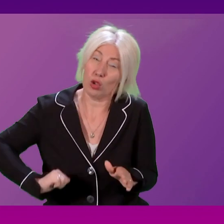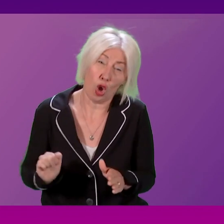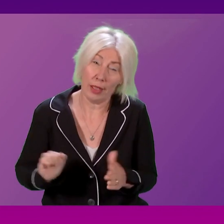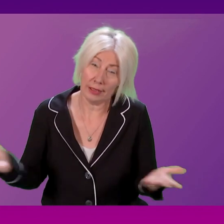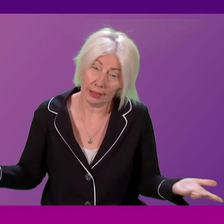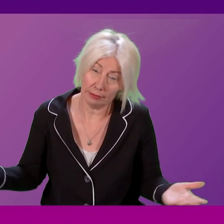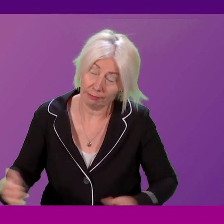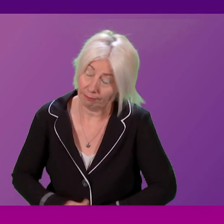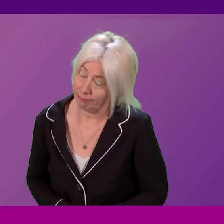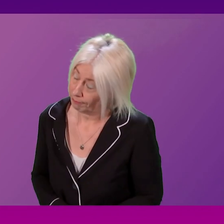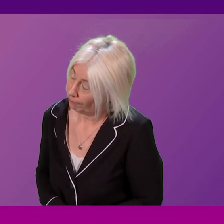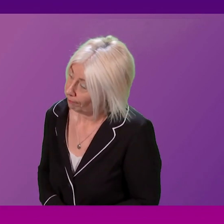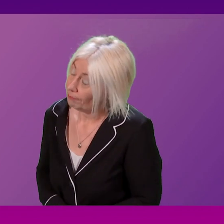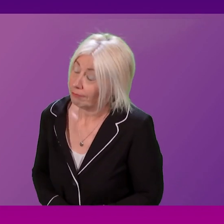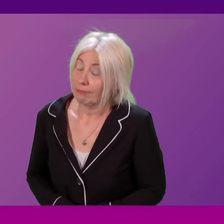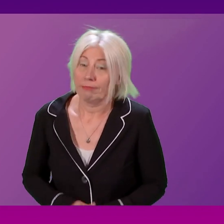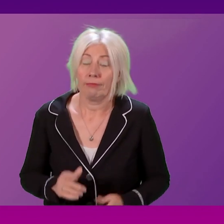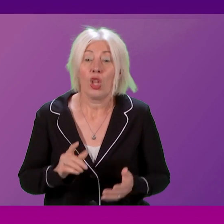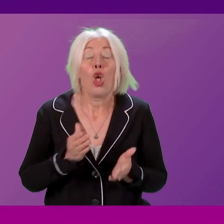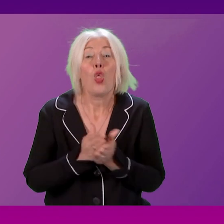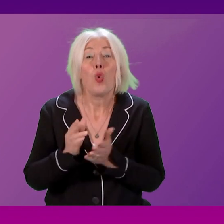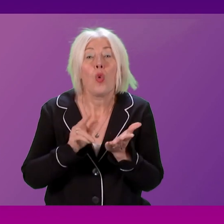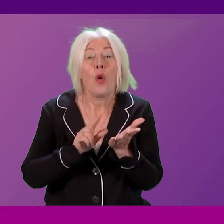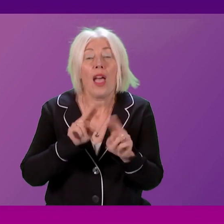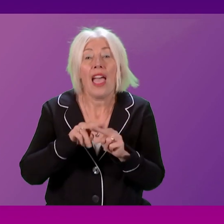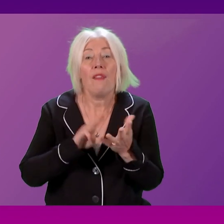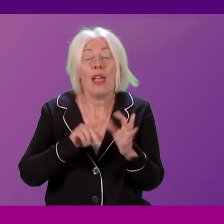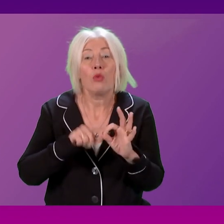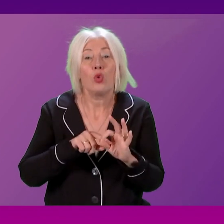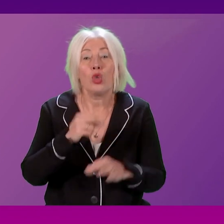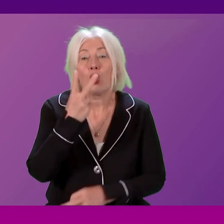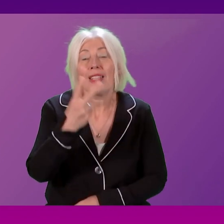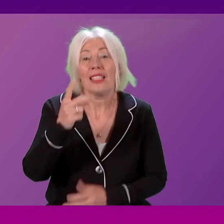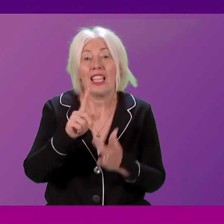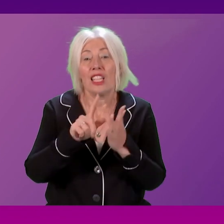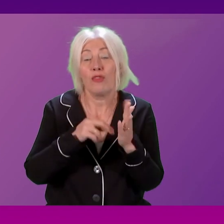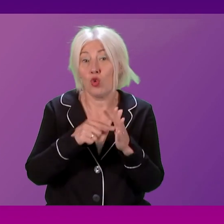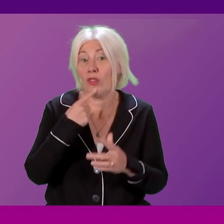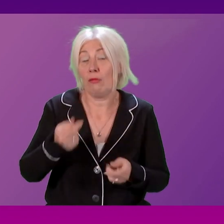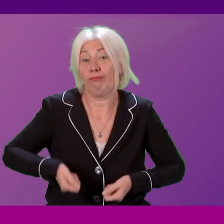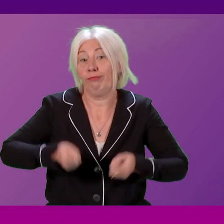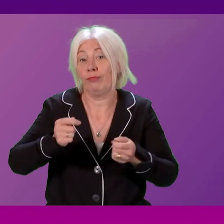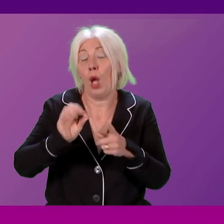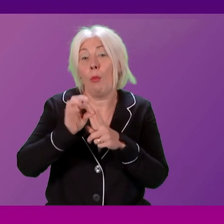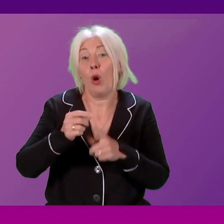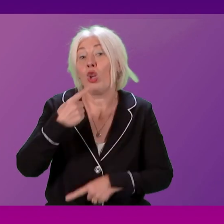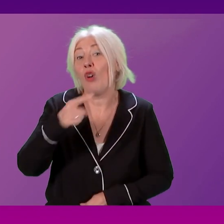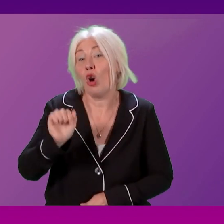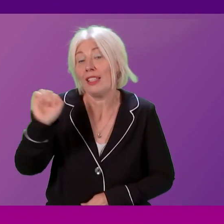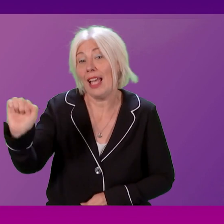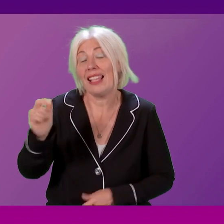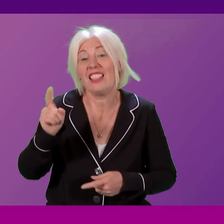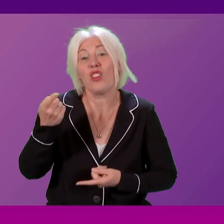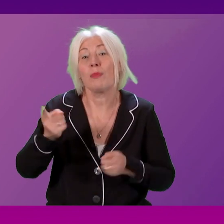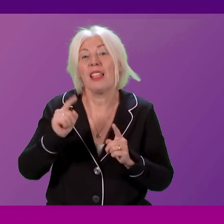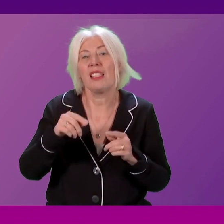Thank you, Presiding Officer. During FMQs on the 22nd of June, I raised a point of order that the First Minister had misled